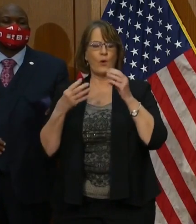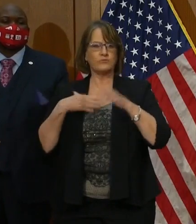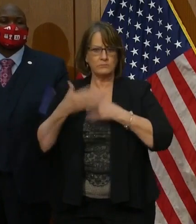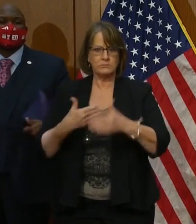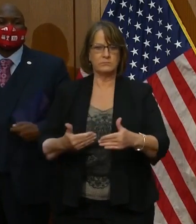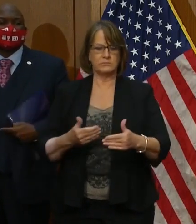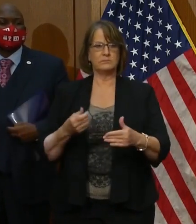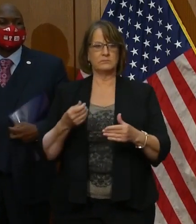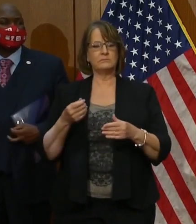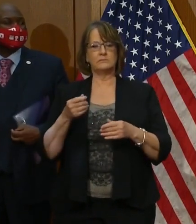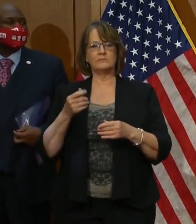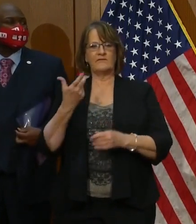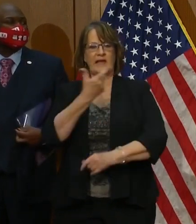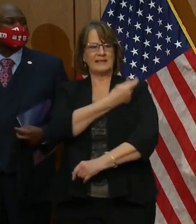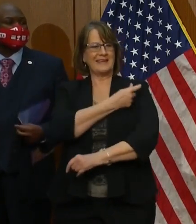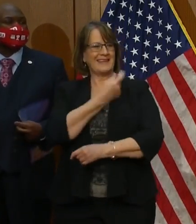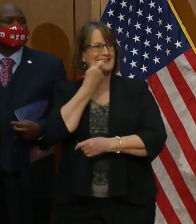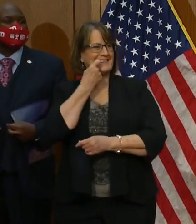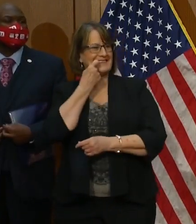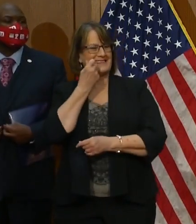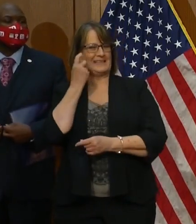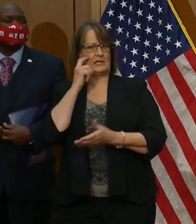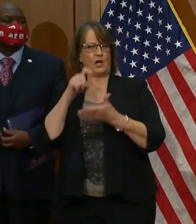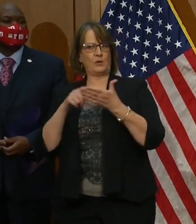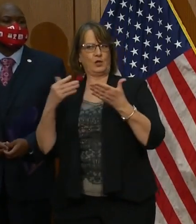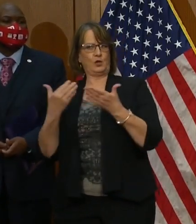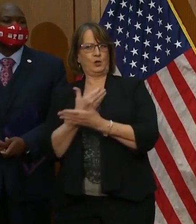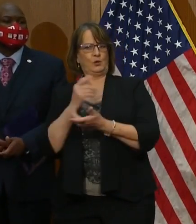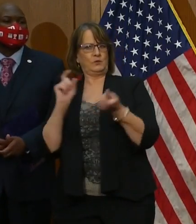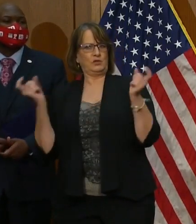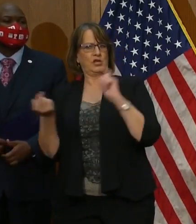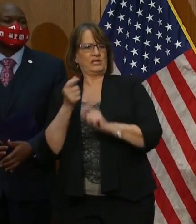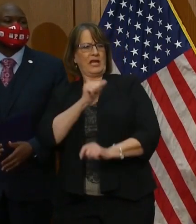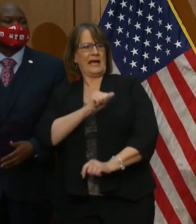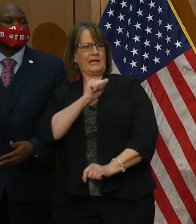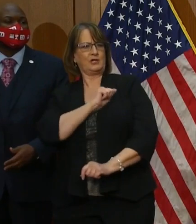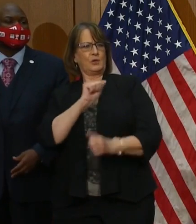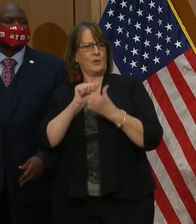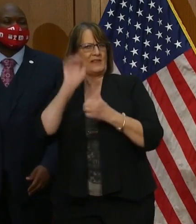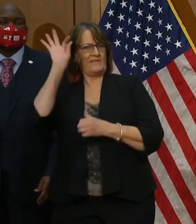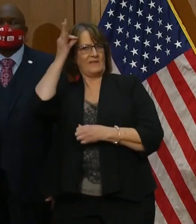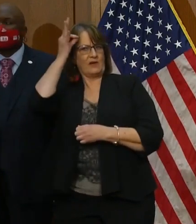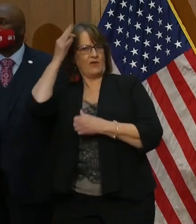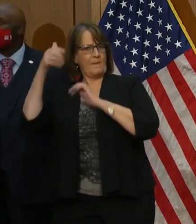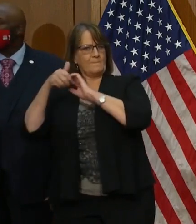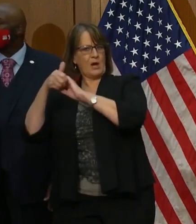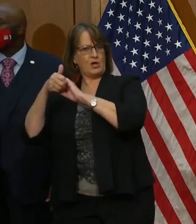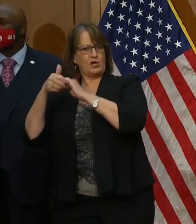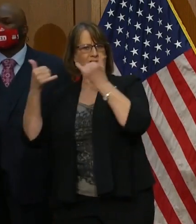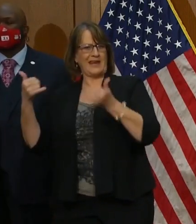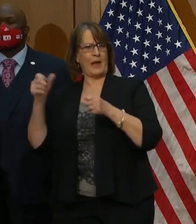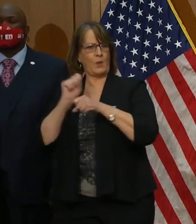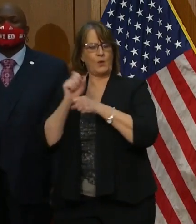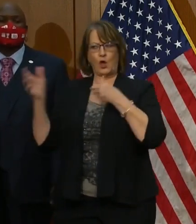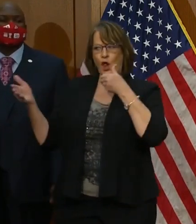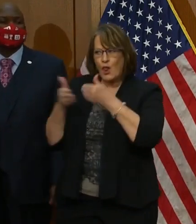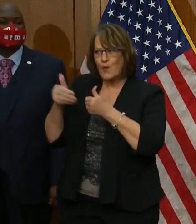days, we've seen a new attitude among our federal partners. We have been able to work much more closely with them.